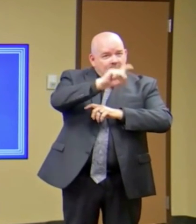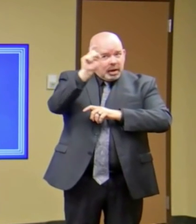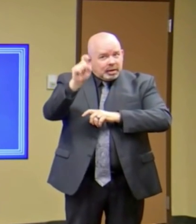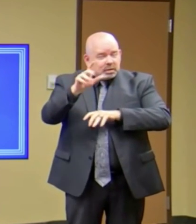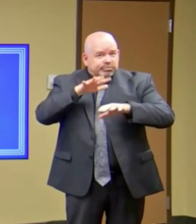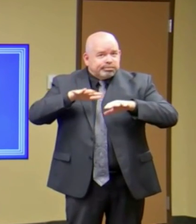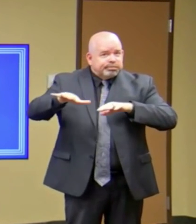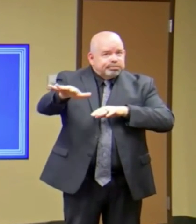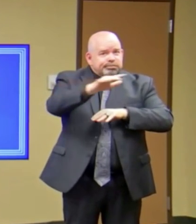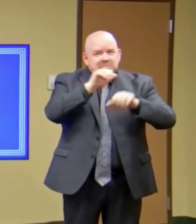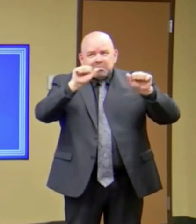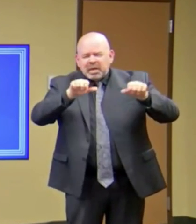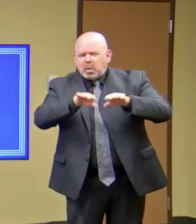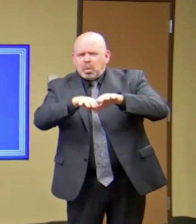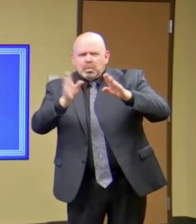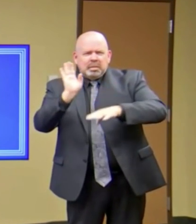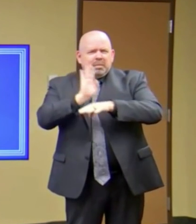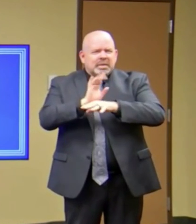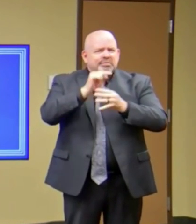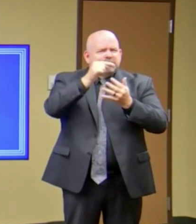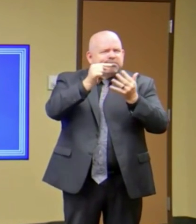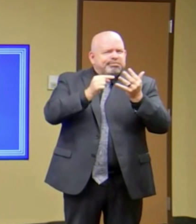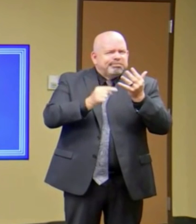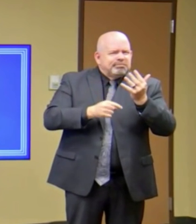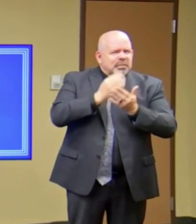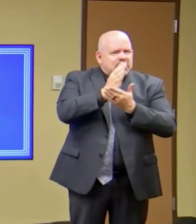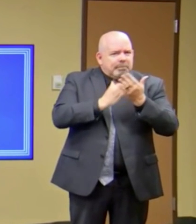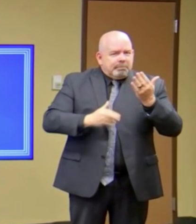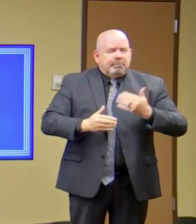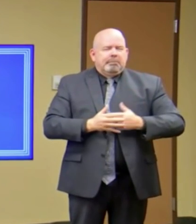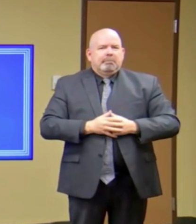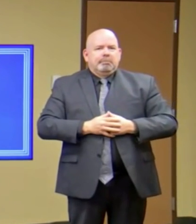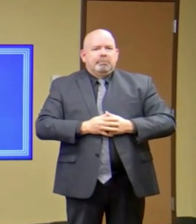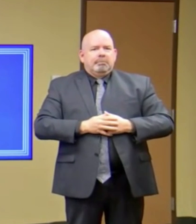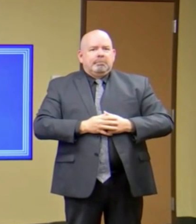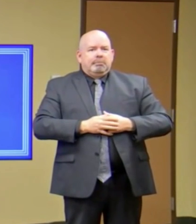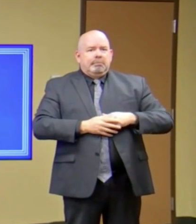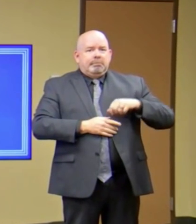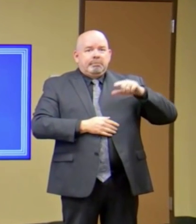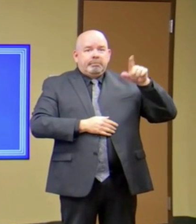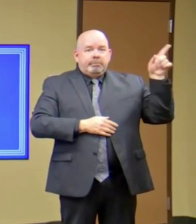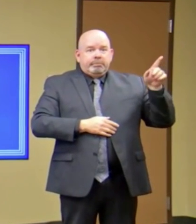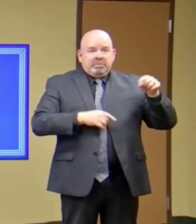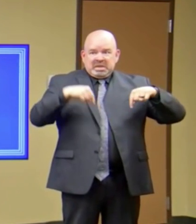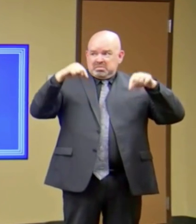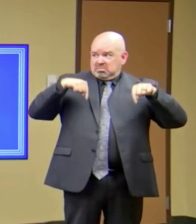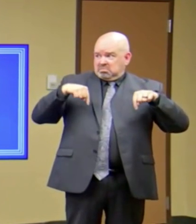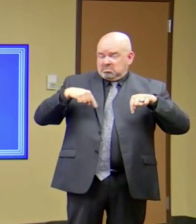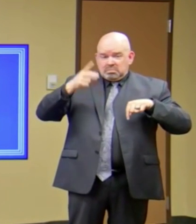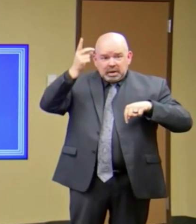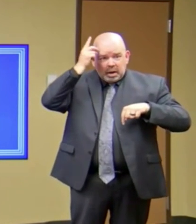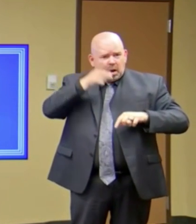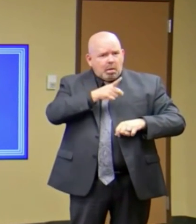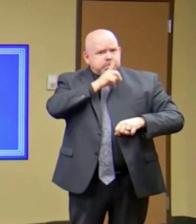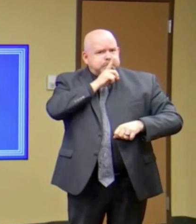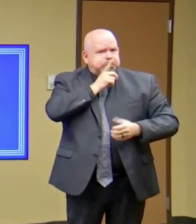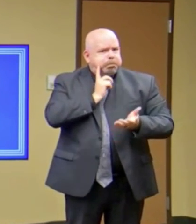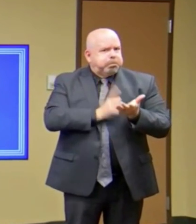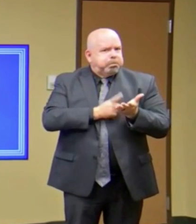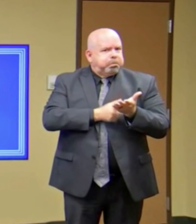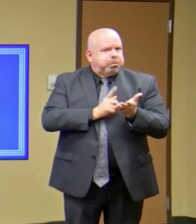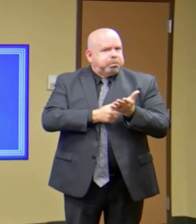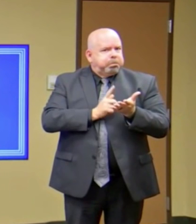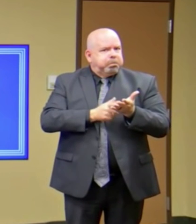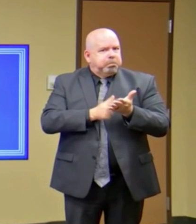grace in there for areas like ours that are seeing increasing cases,